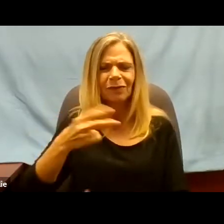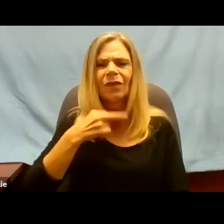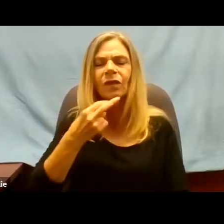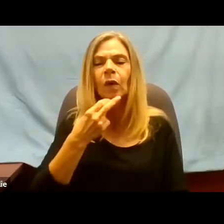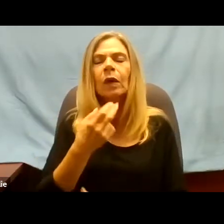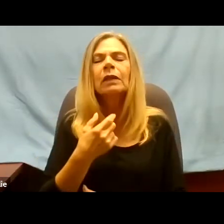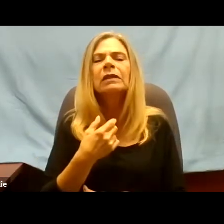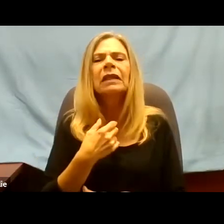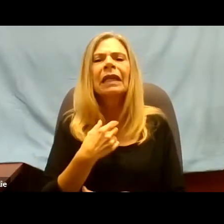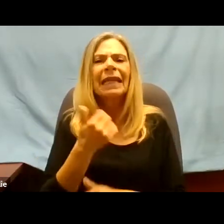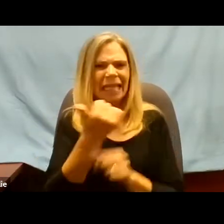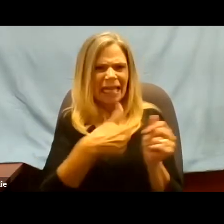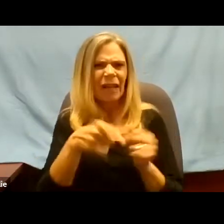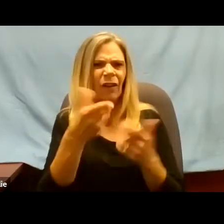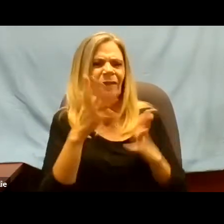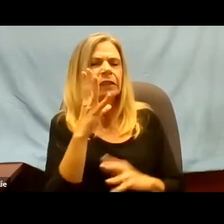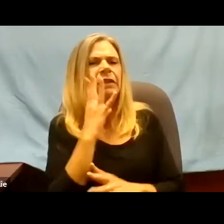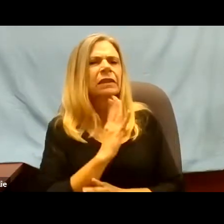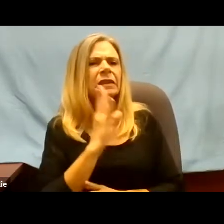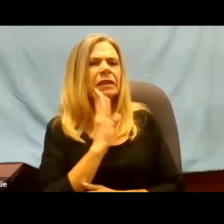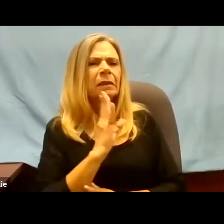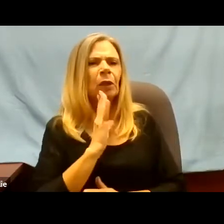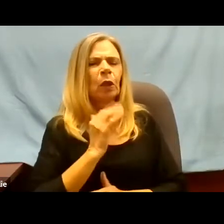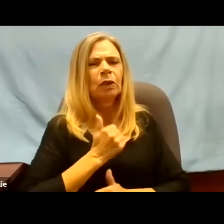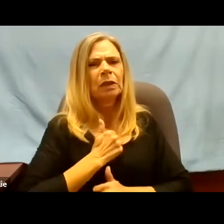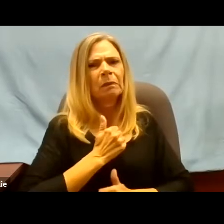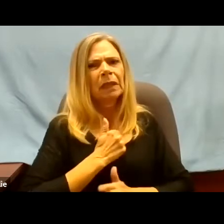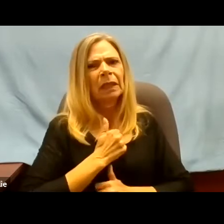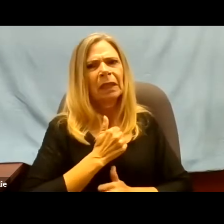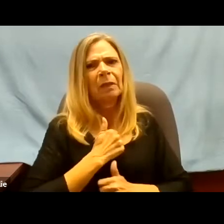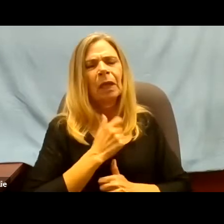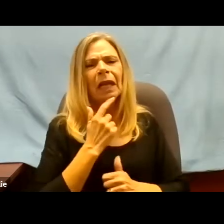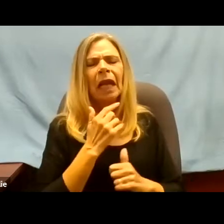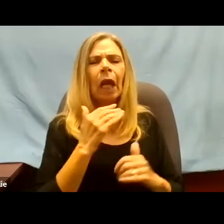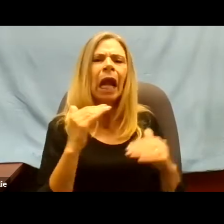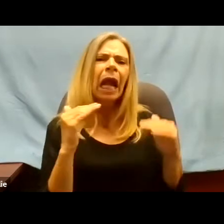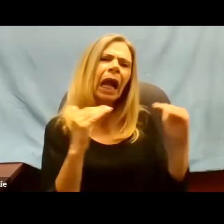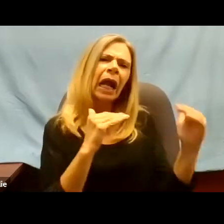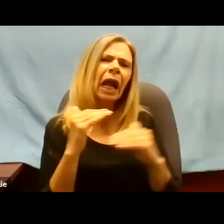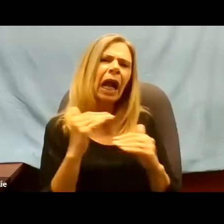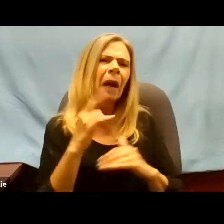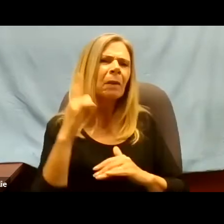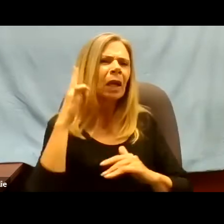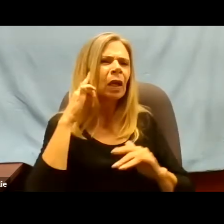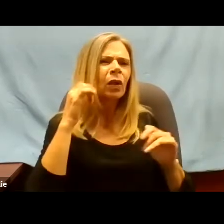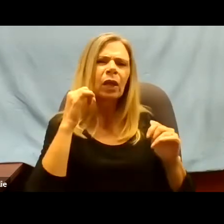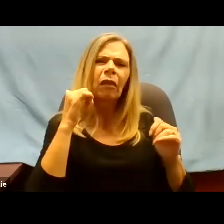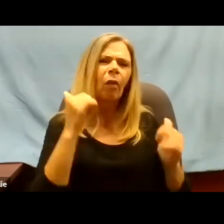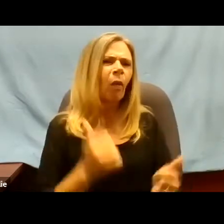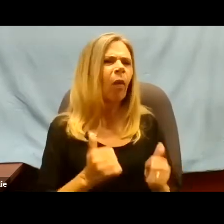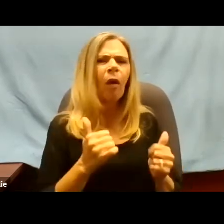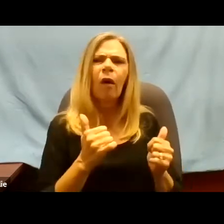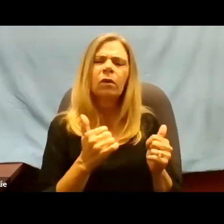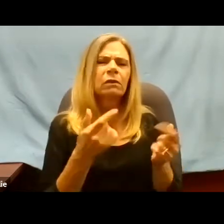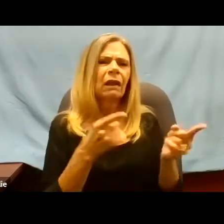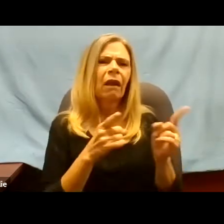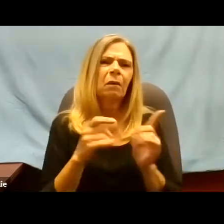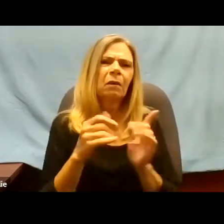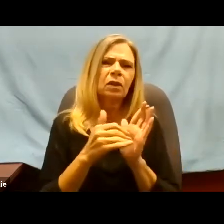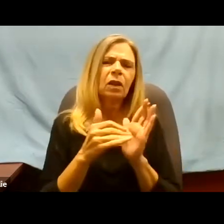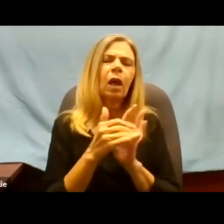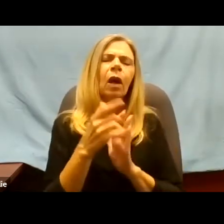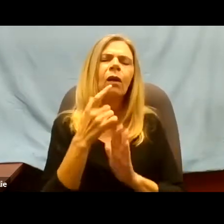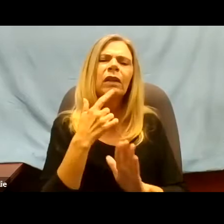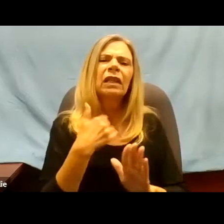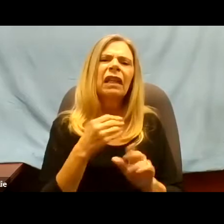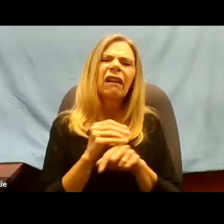know that, uh, combat, uh, hearing losses are very, very common. And most of them destroy your upper register. Hearing is just